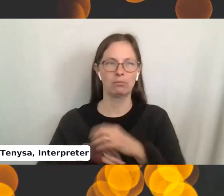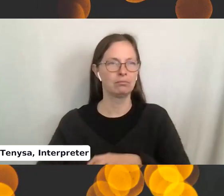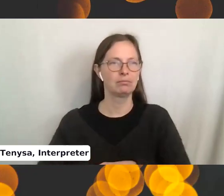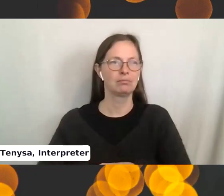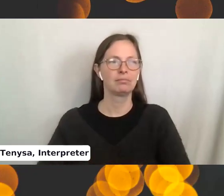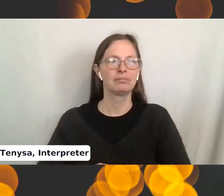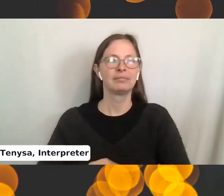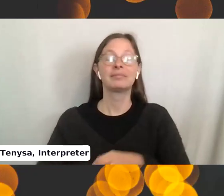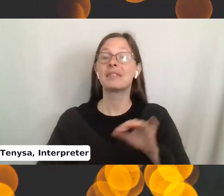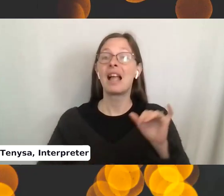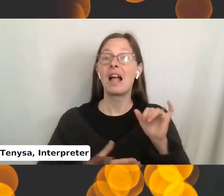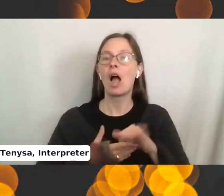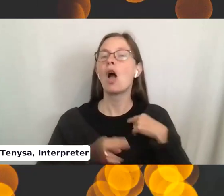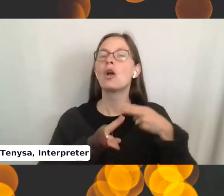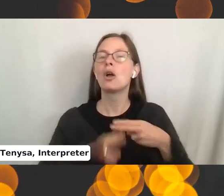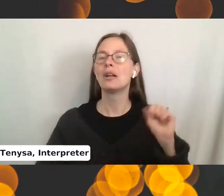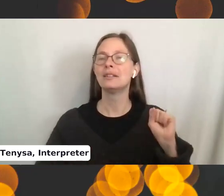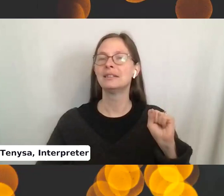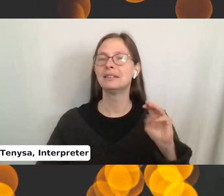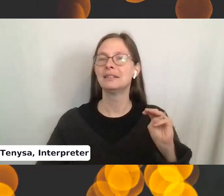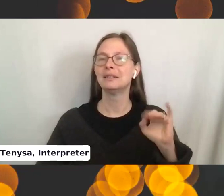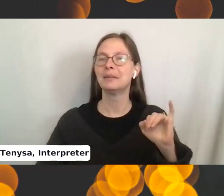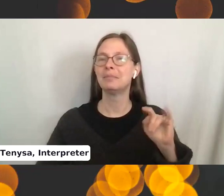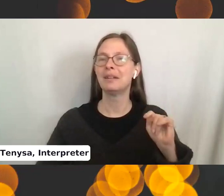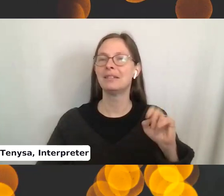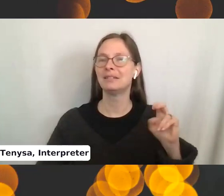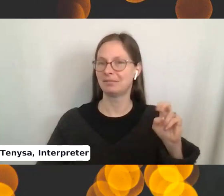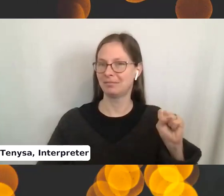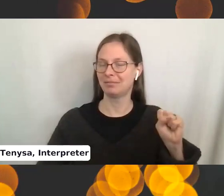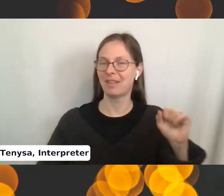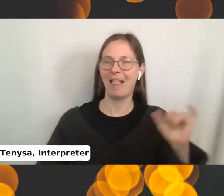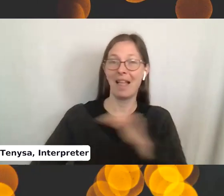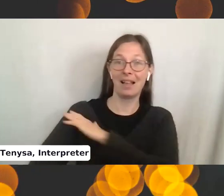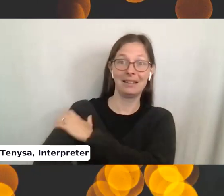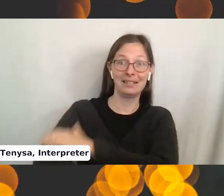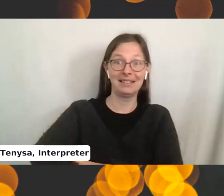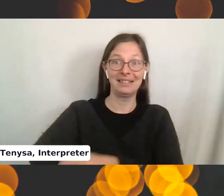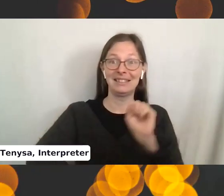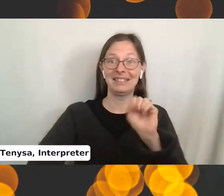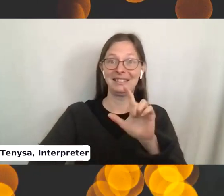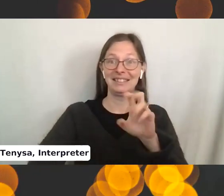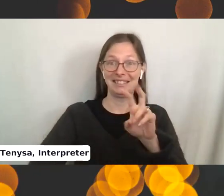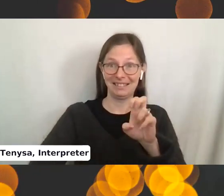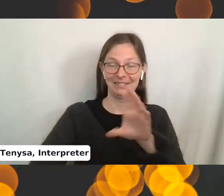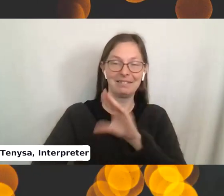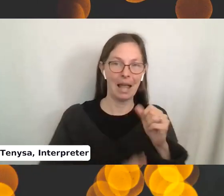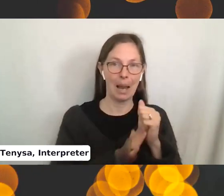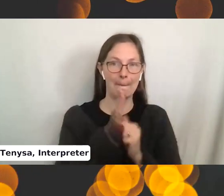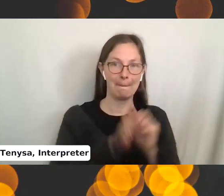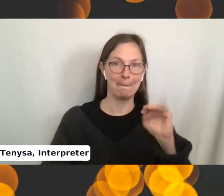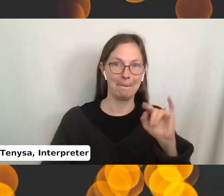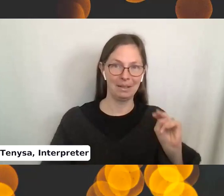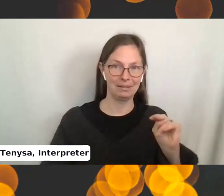So I called them smittens, which was a combination of sleeves and mittens. My husband doesn't like to call them that. He calls them hand warmers.